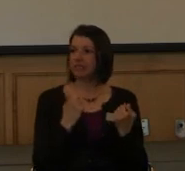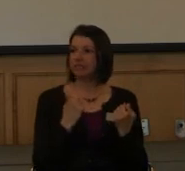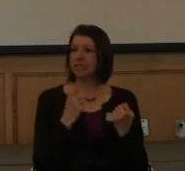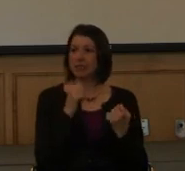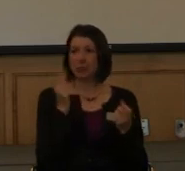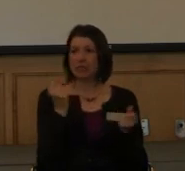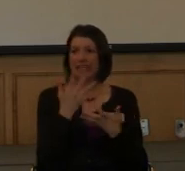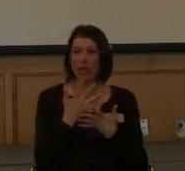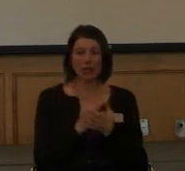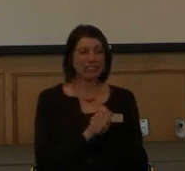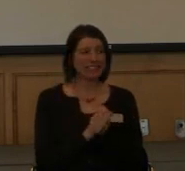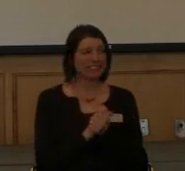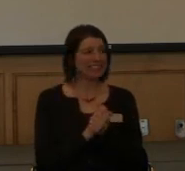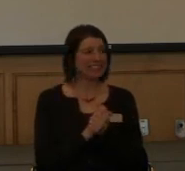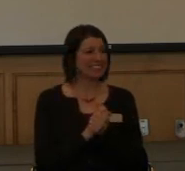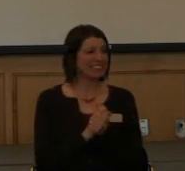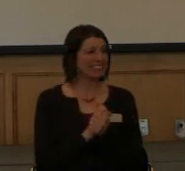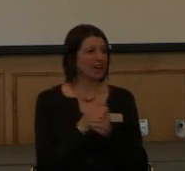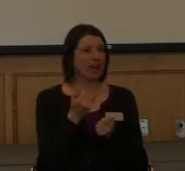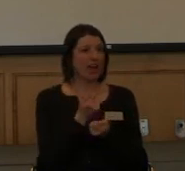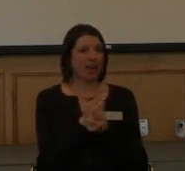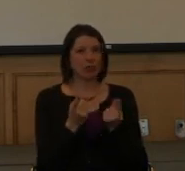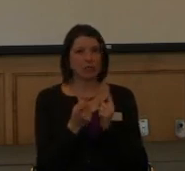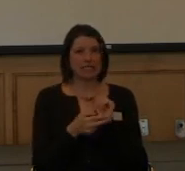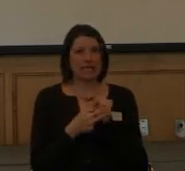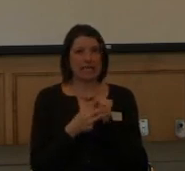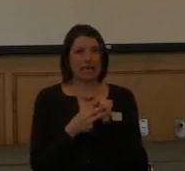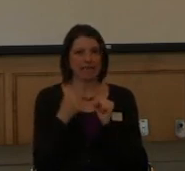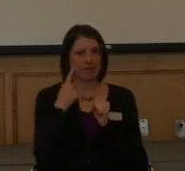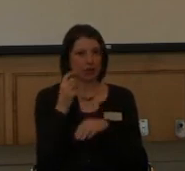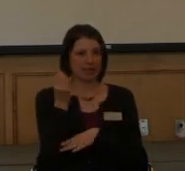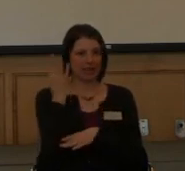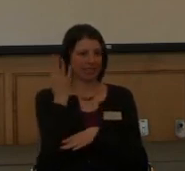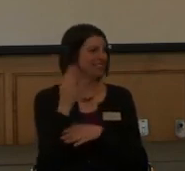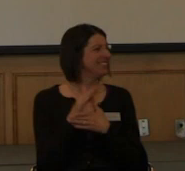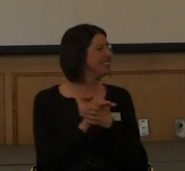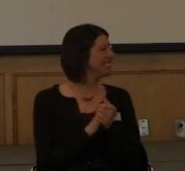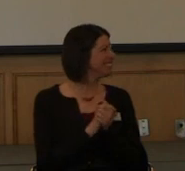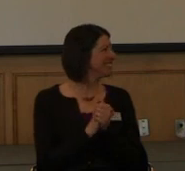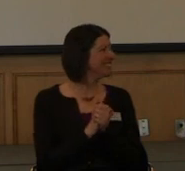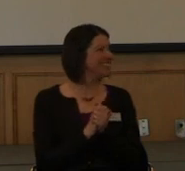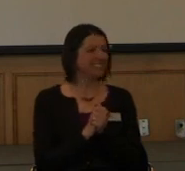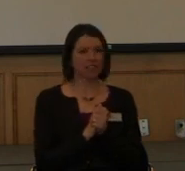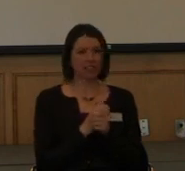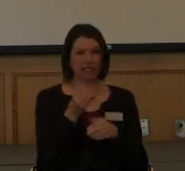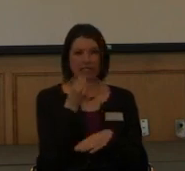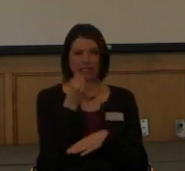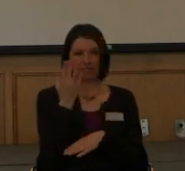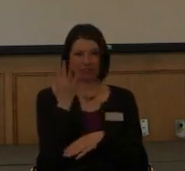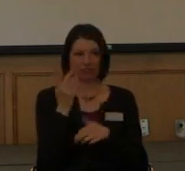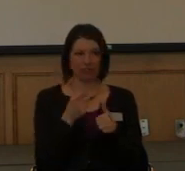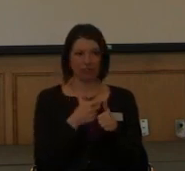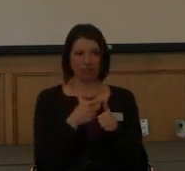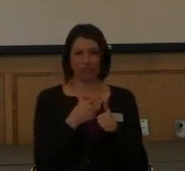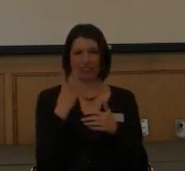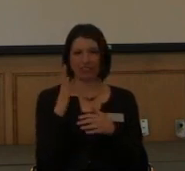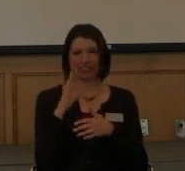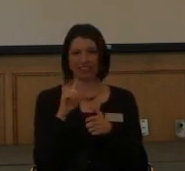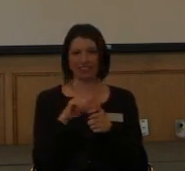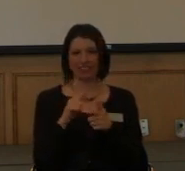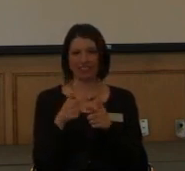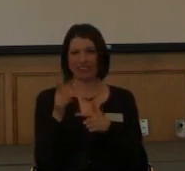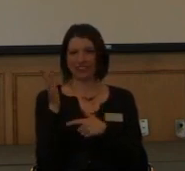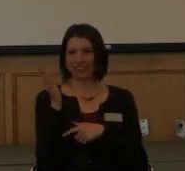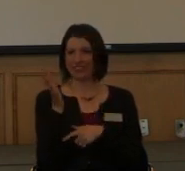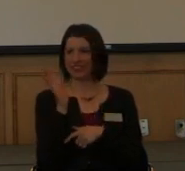Don't be scared. Everyone's saving up for lunch. I guess. Either that or they're like, oh, okay, we'll eat first and then we'll talk. Which is